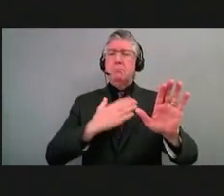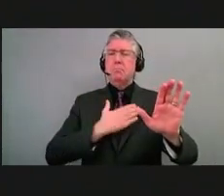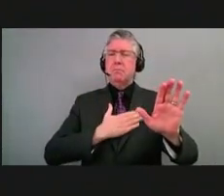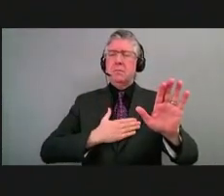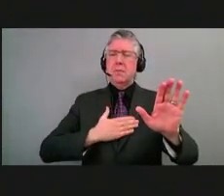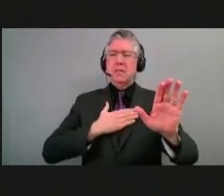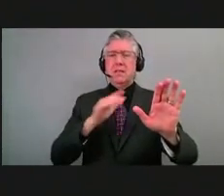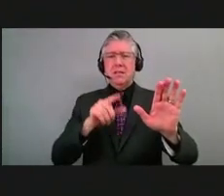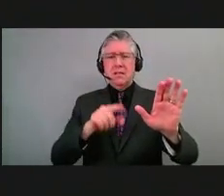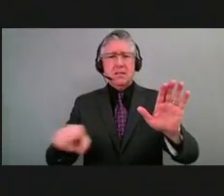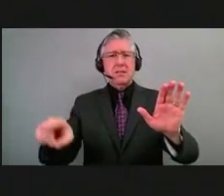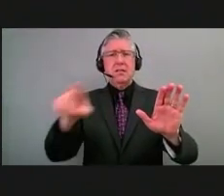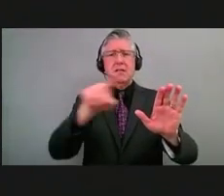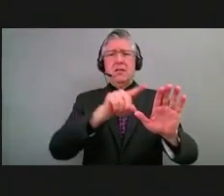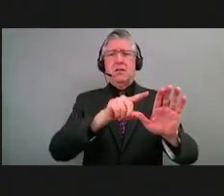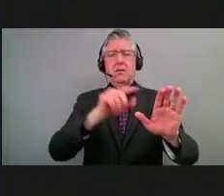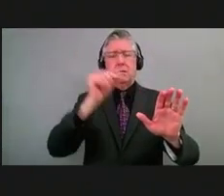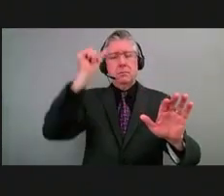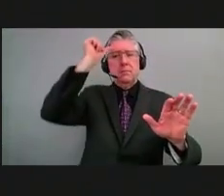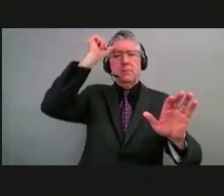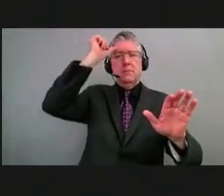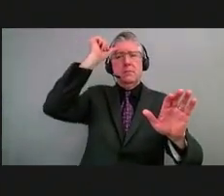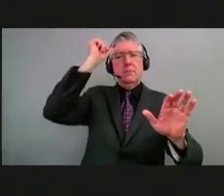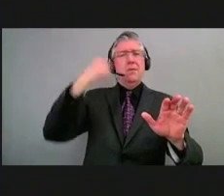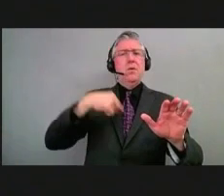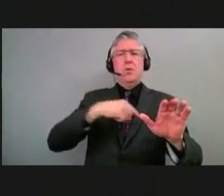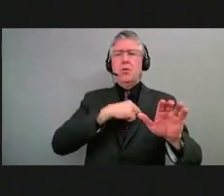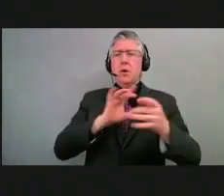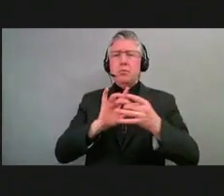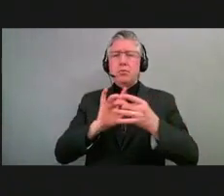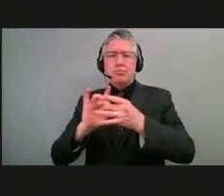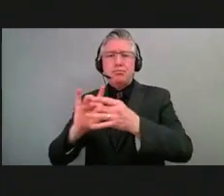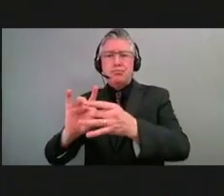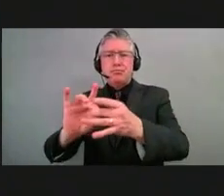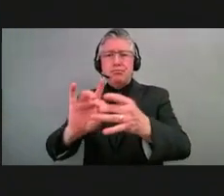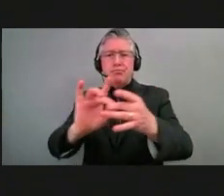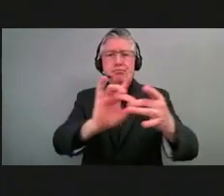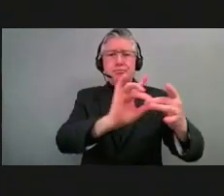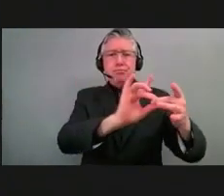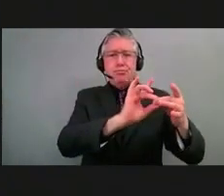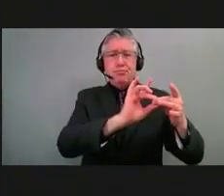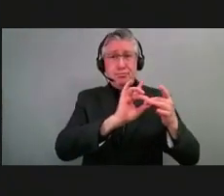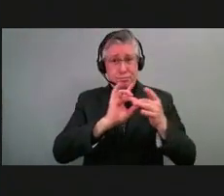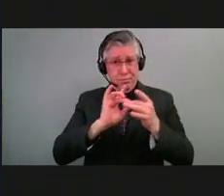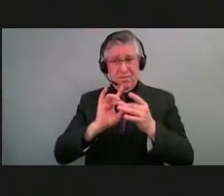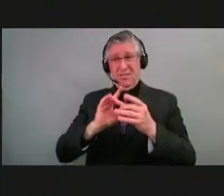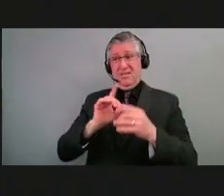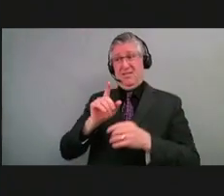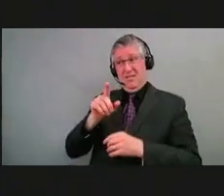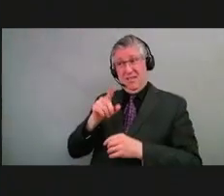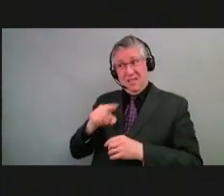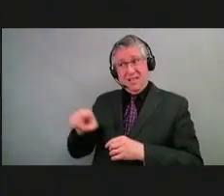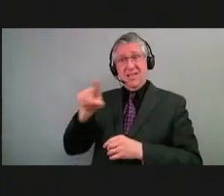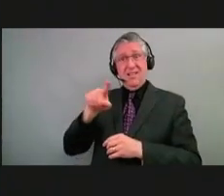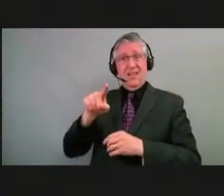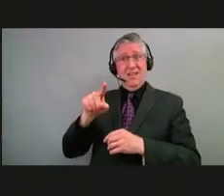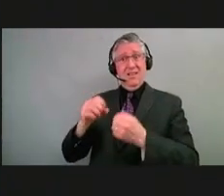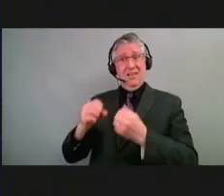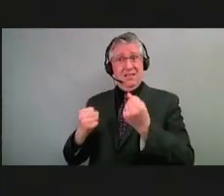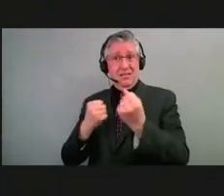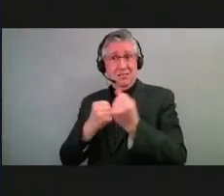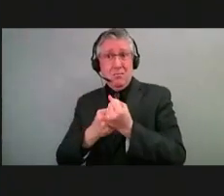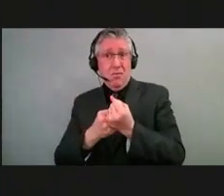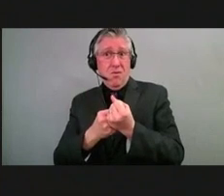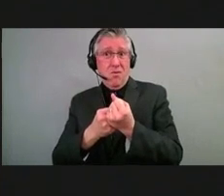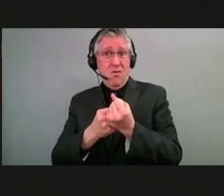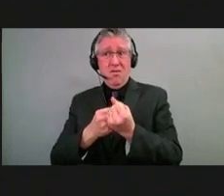Coloradans to remember that we are in this together. Our healthcare workers are our heroes on the front lines and really do want to treat